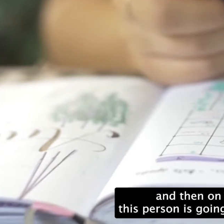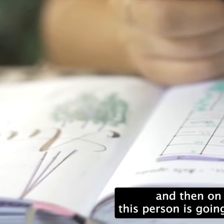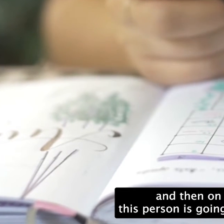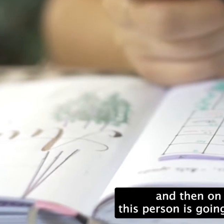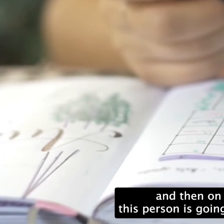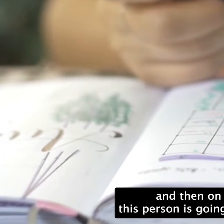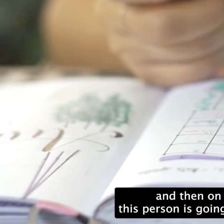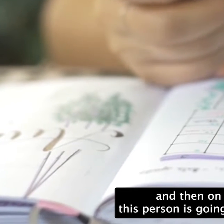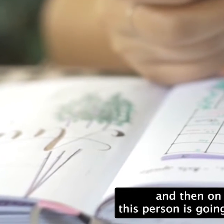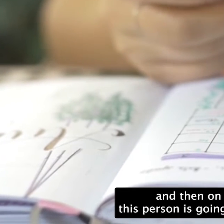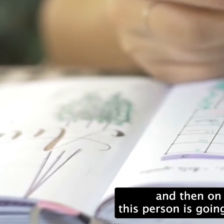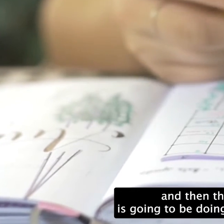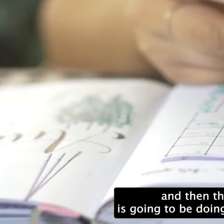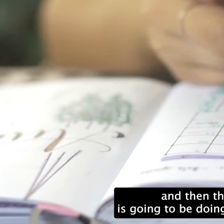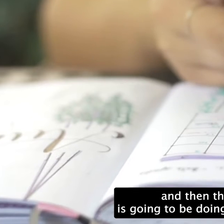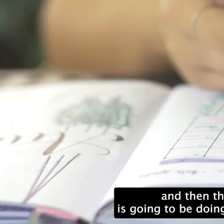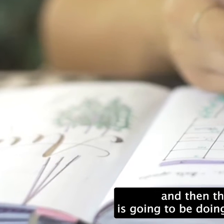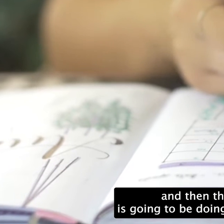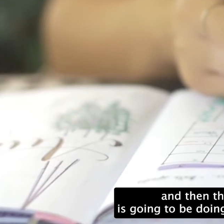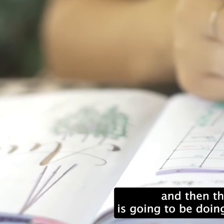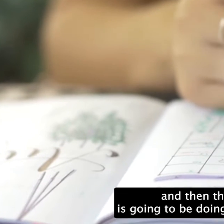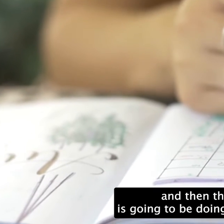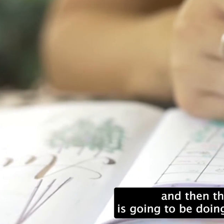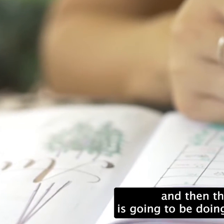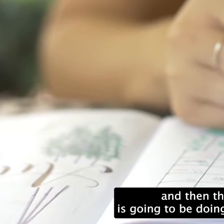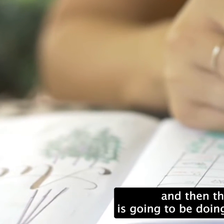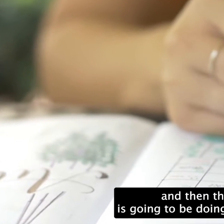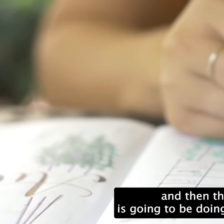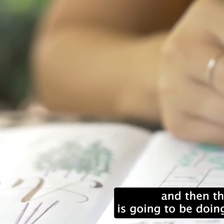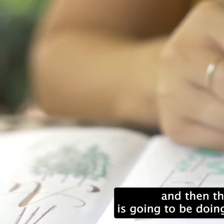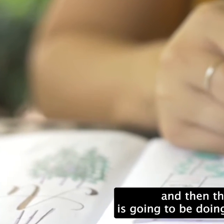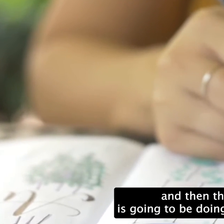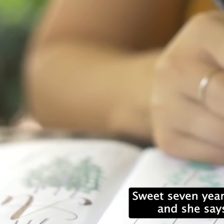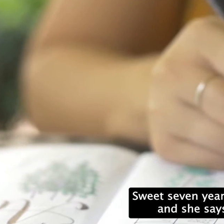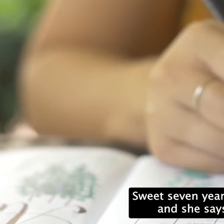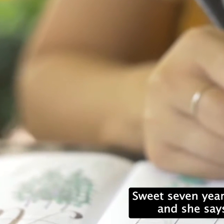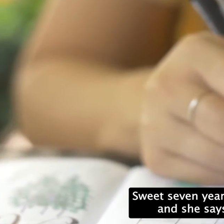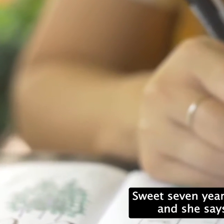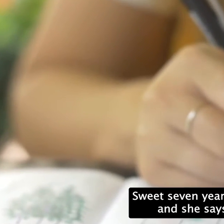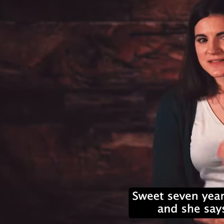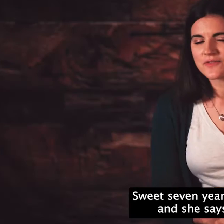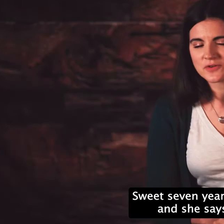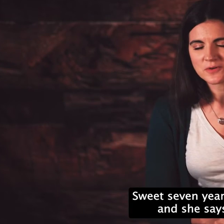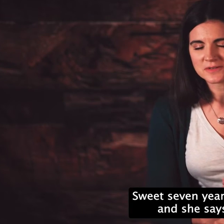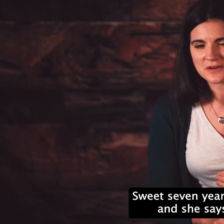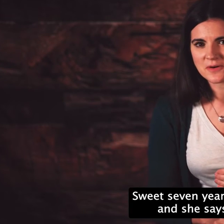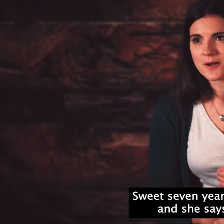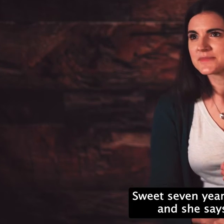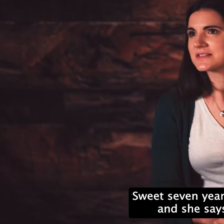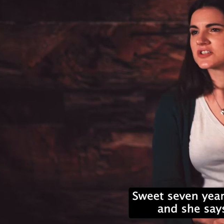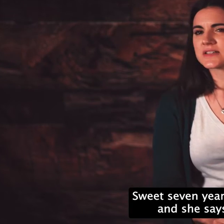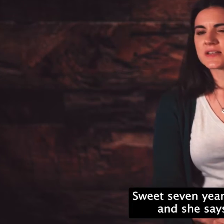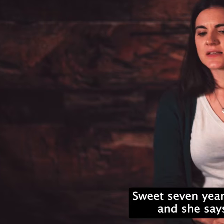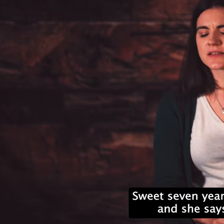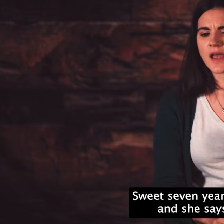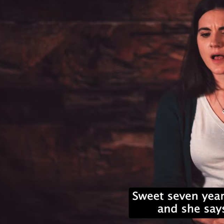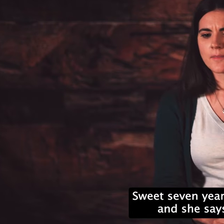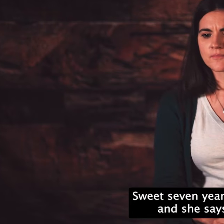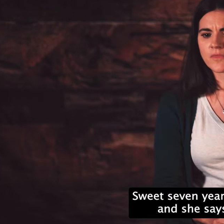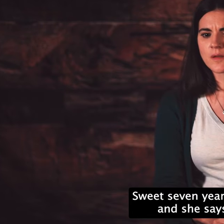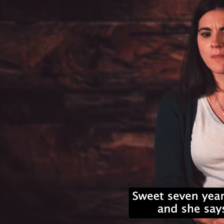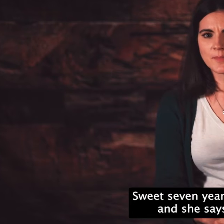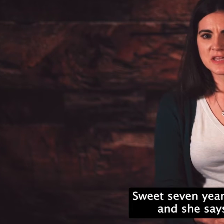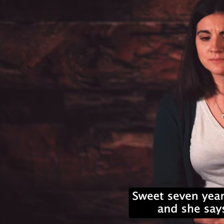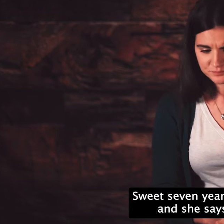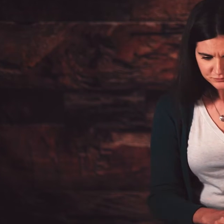two, this person's going to be doing this. And then this person's going to be doing this on this day. Um, sweet seven-year-old interrupts. And she says,